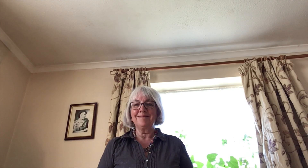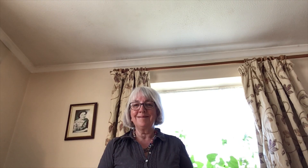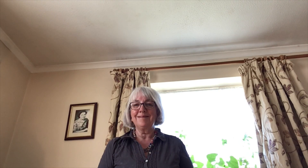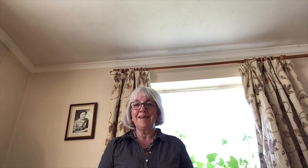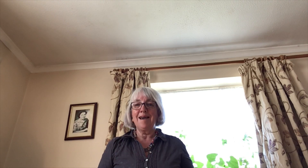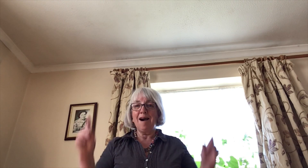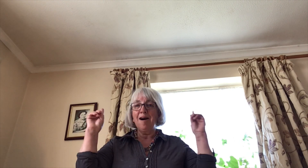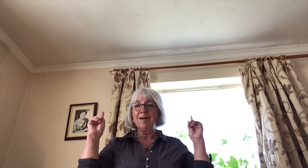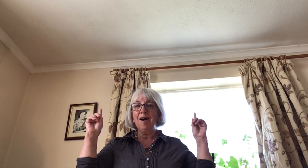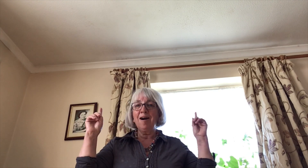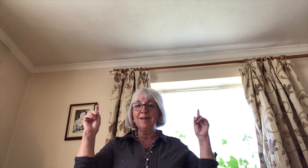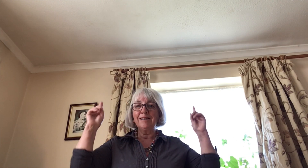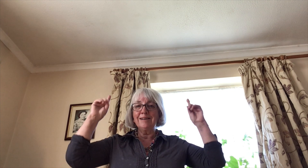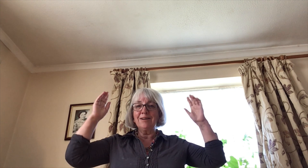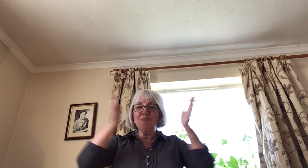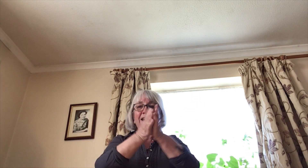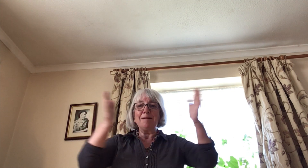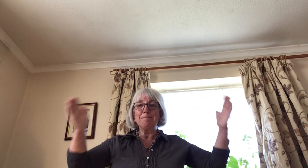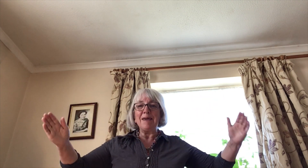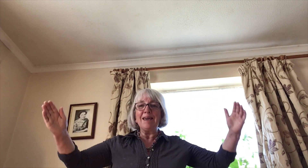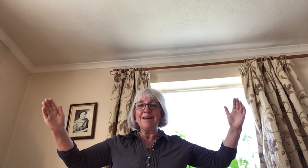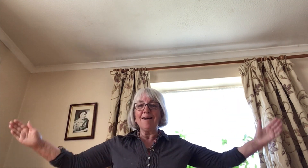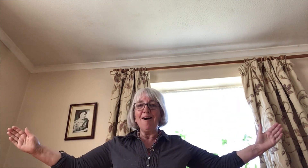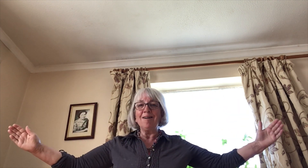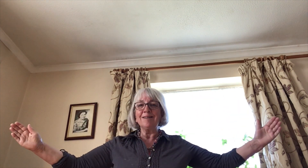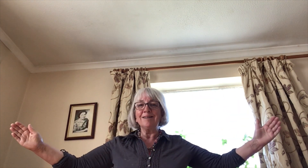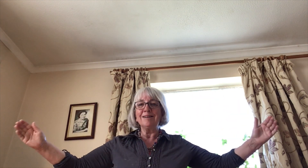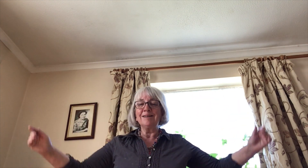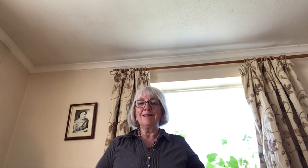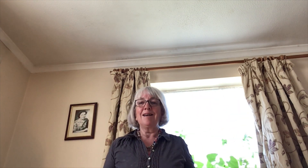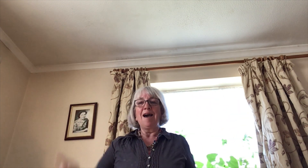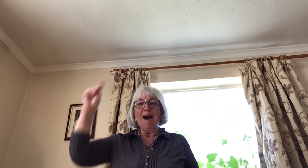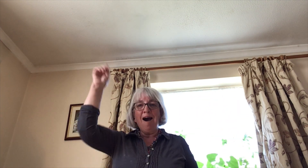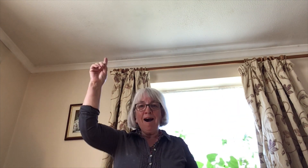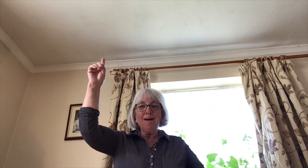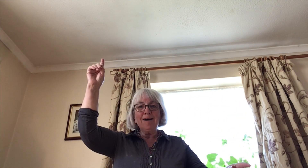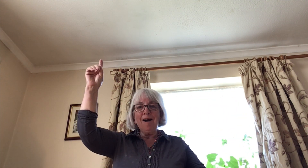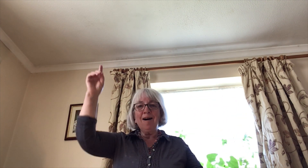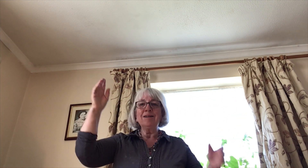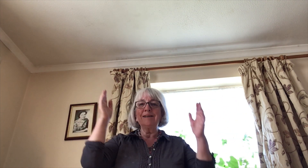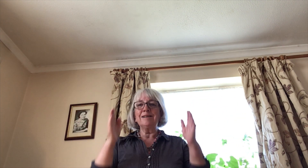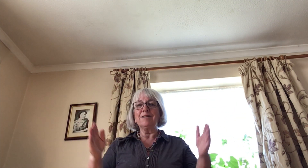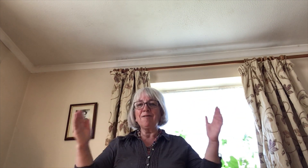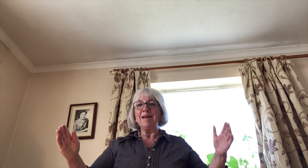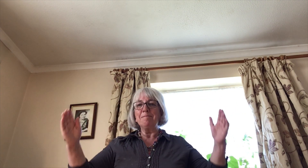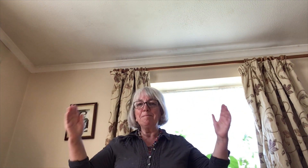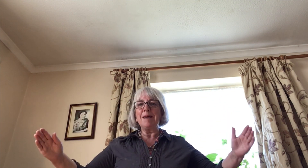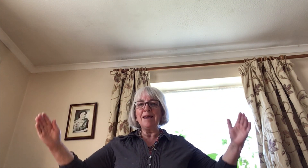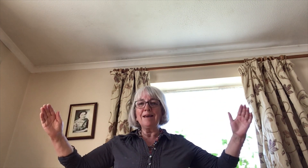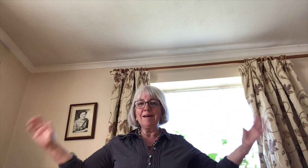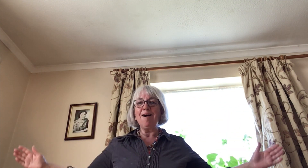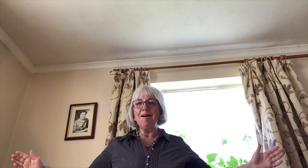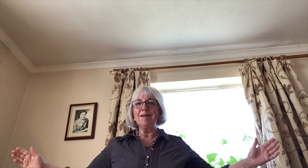Our God is a great big God Our God is a great big God